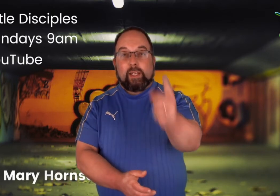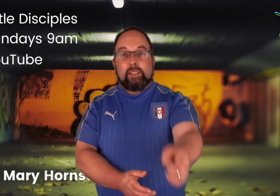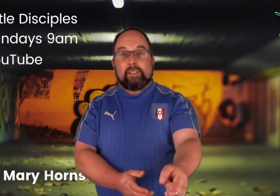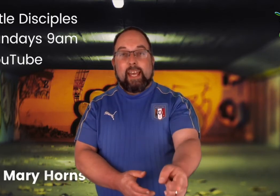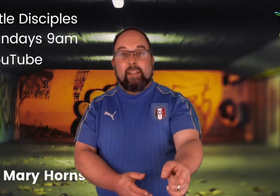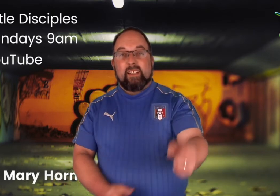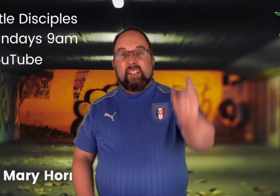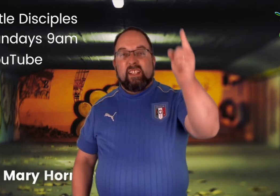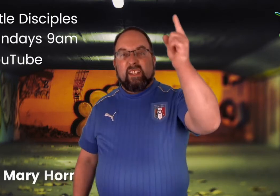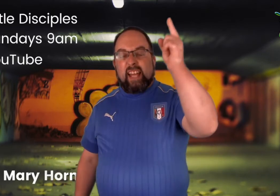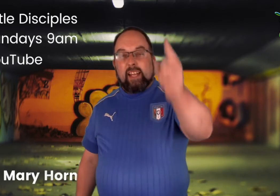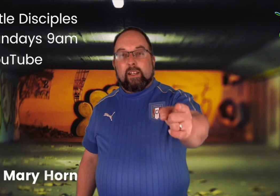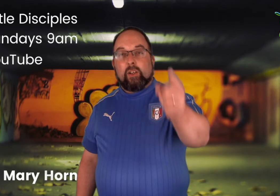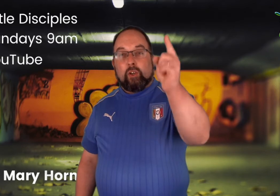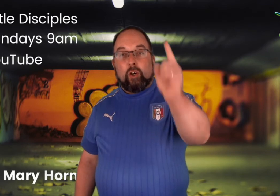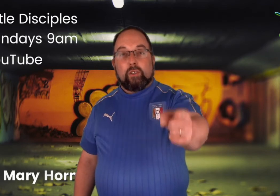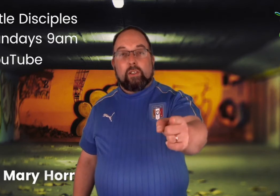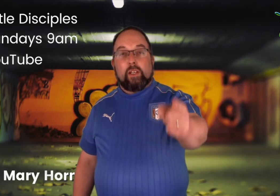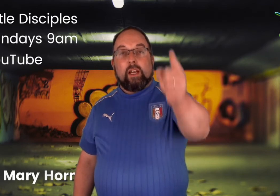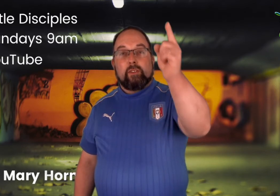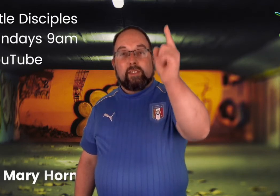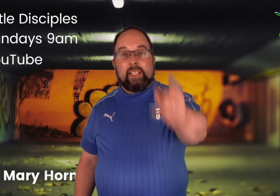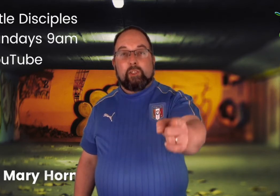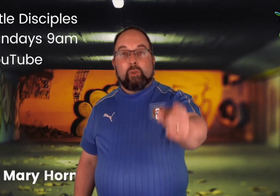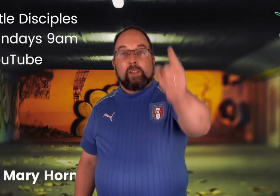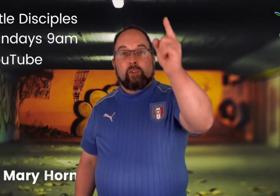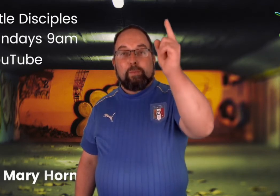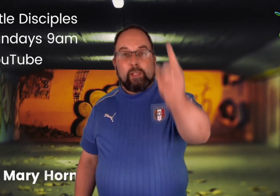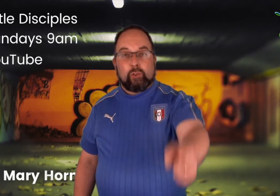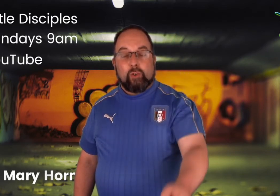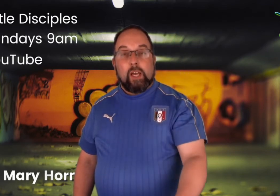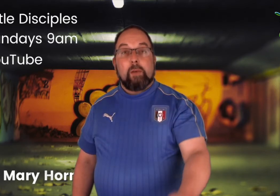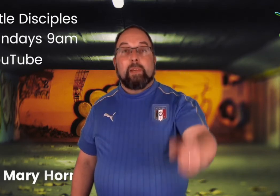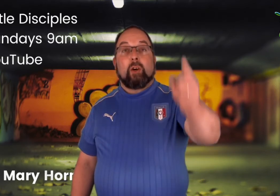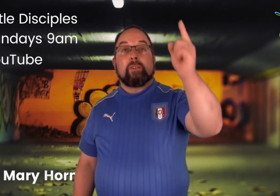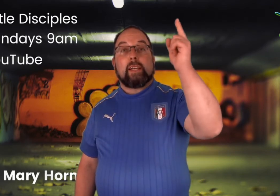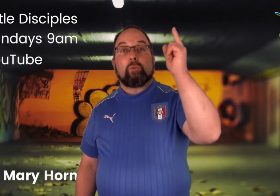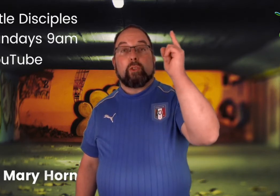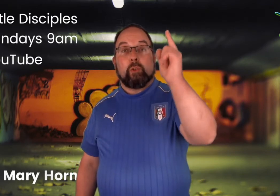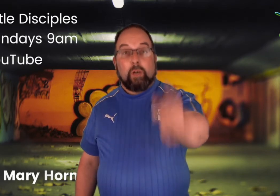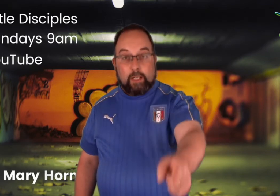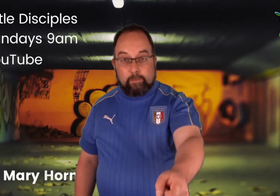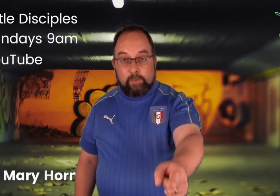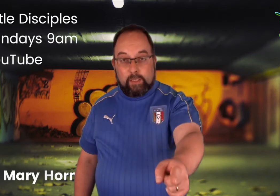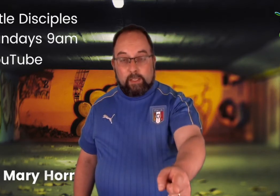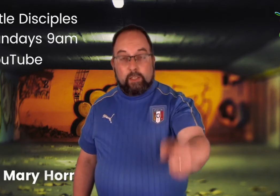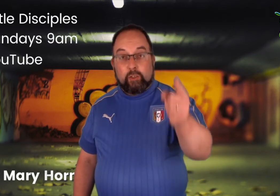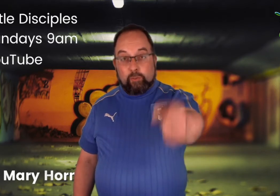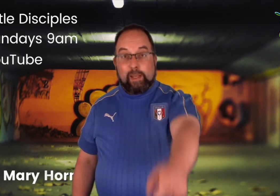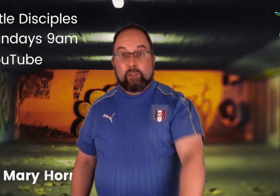say that God sees you as special because that's what you are. You're special.